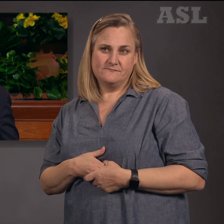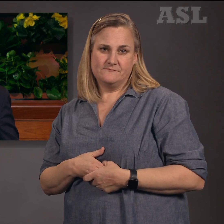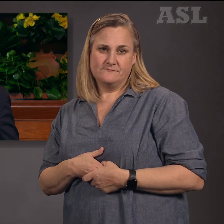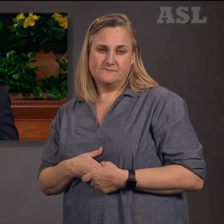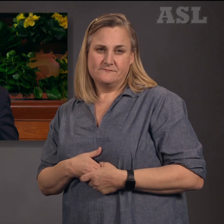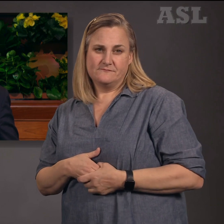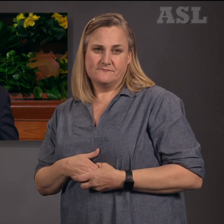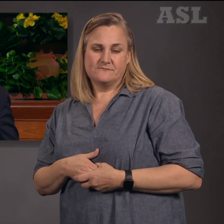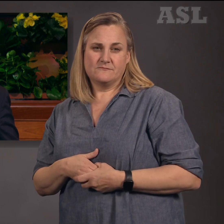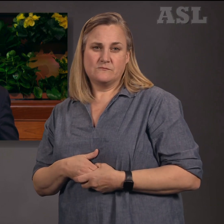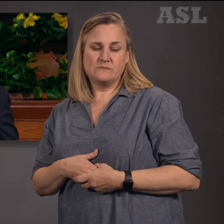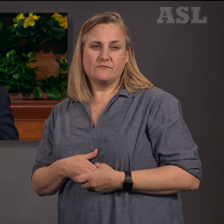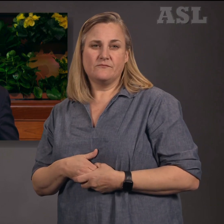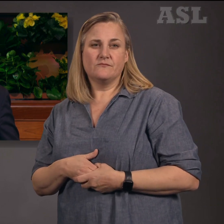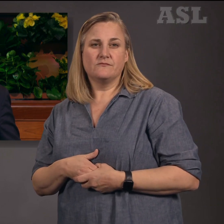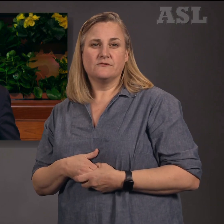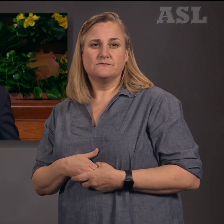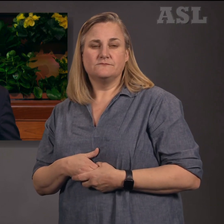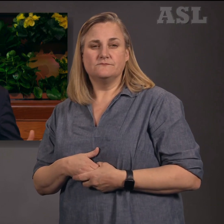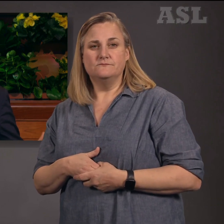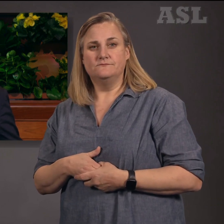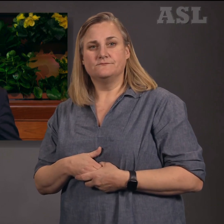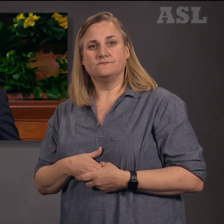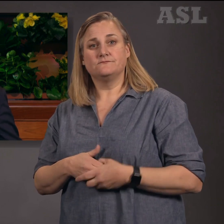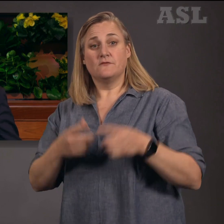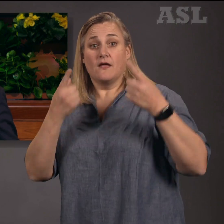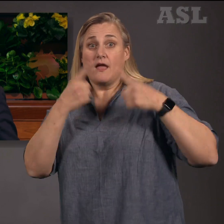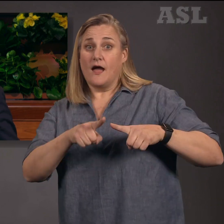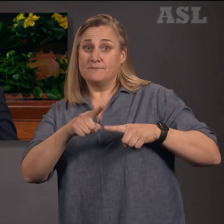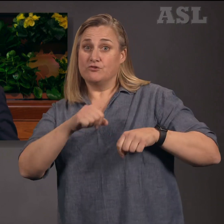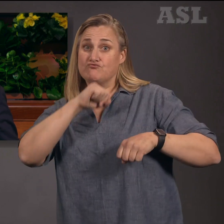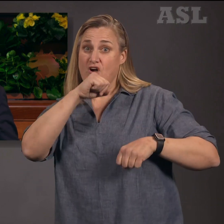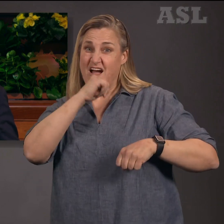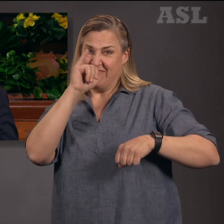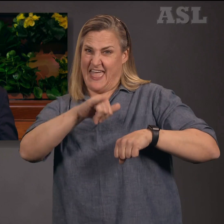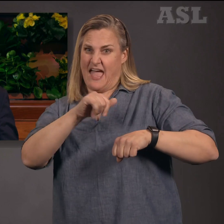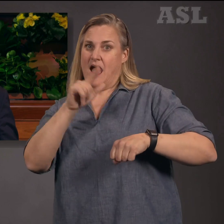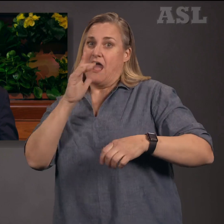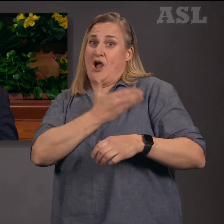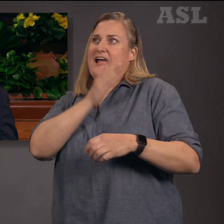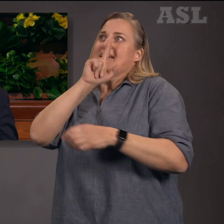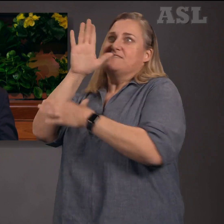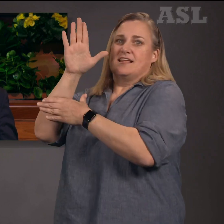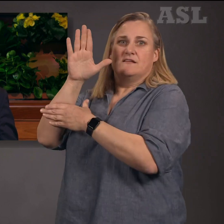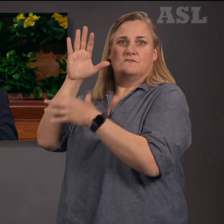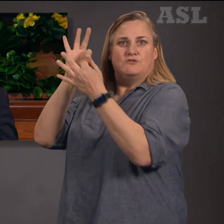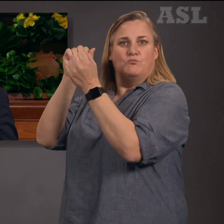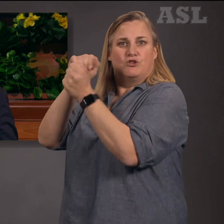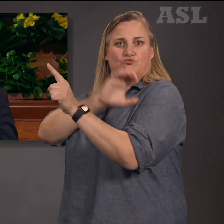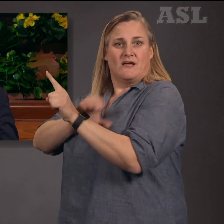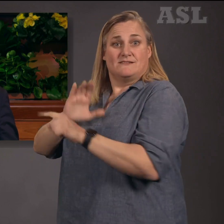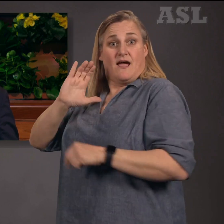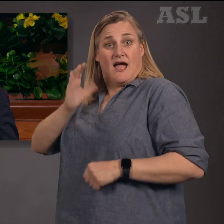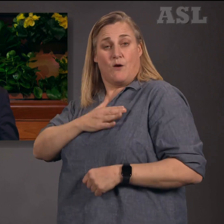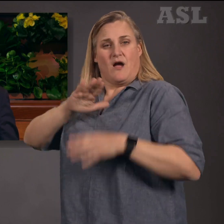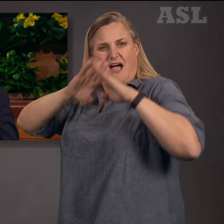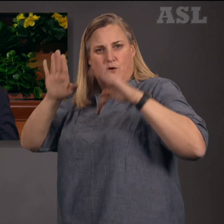way to survive. When we have built our houses on the foundation of a covenantal relationship with Christ, we are